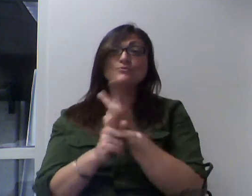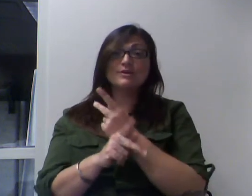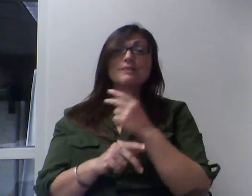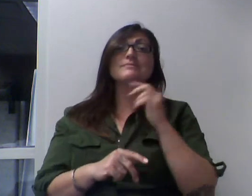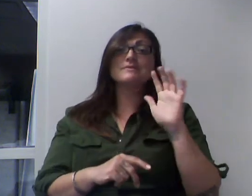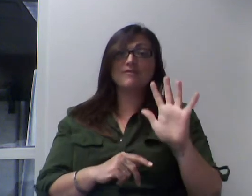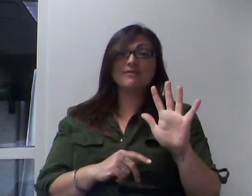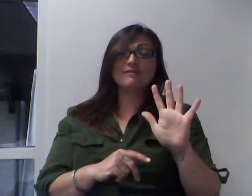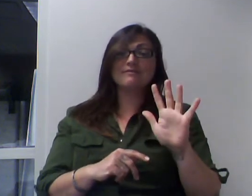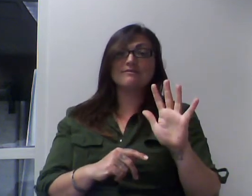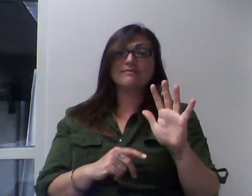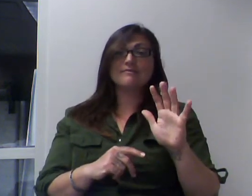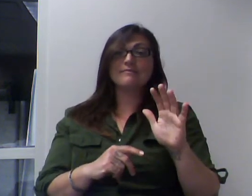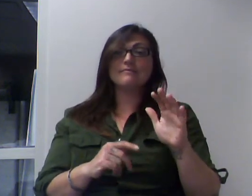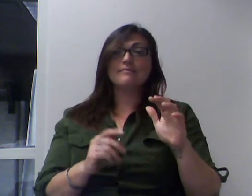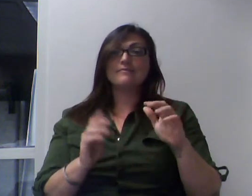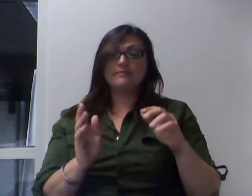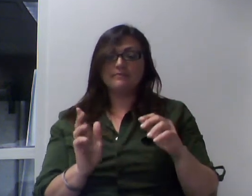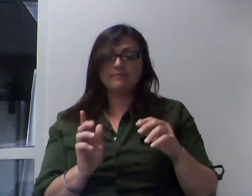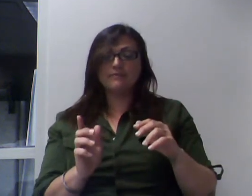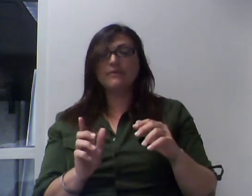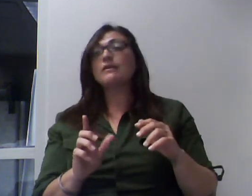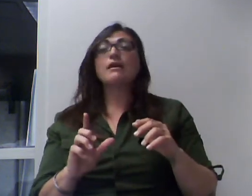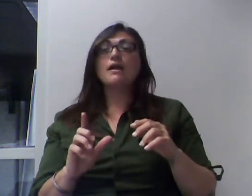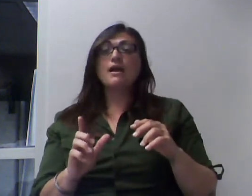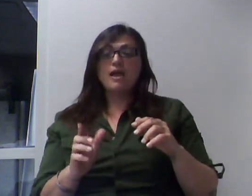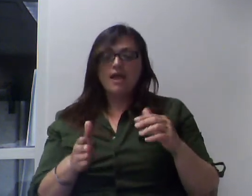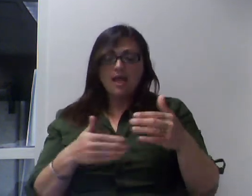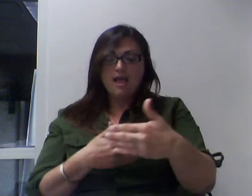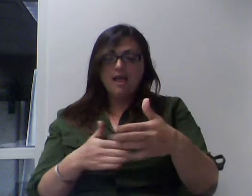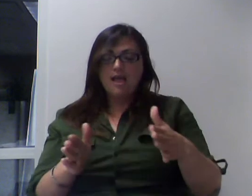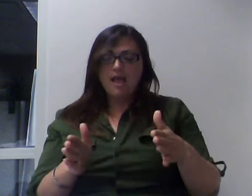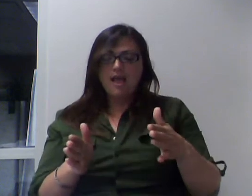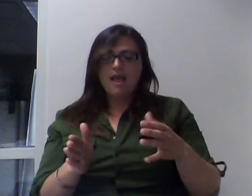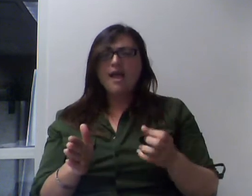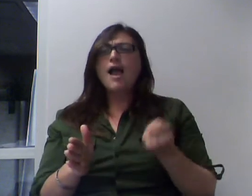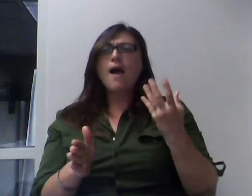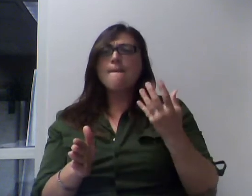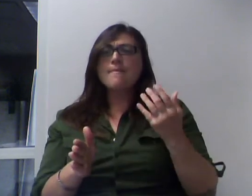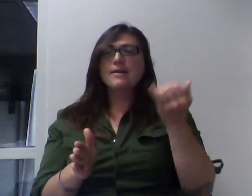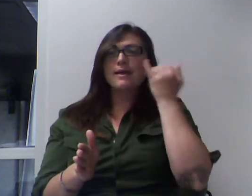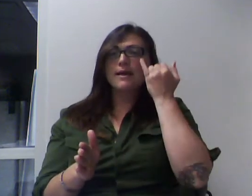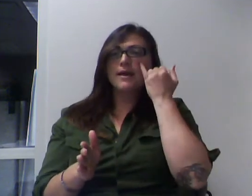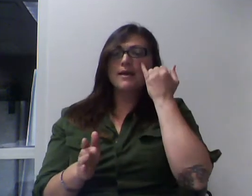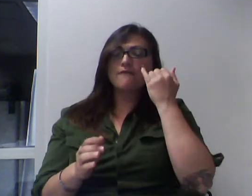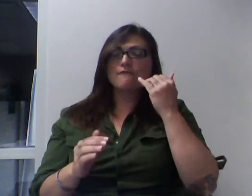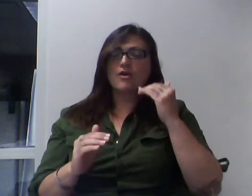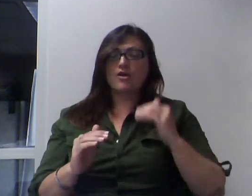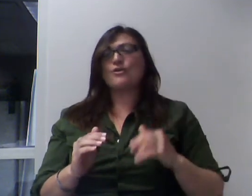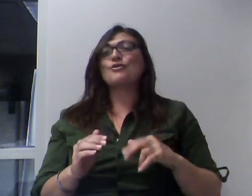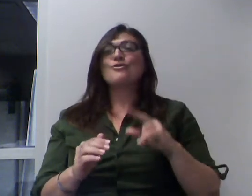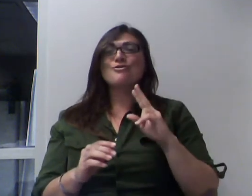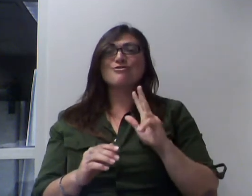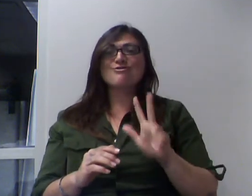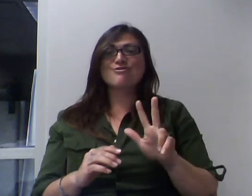many layers would there be if this is 3 inches high? 3 layers exactly.